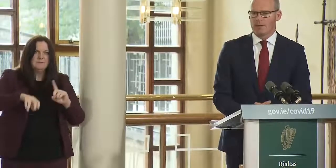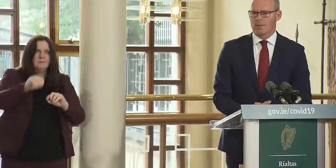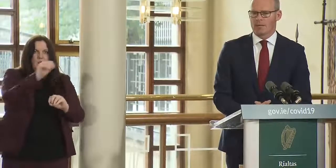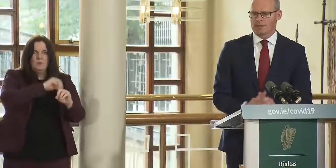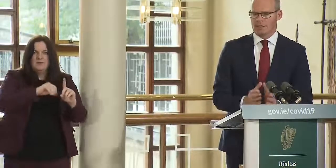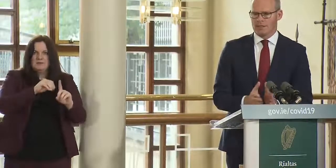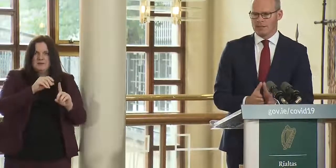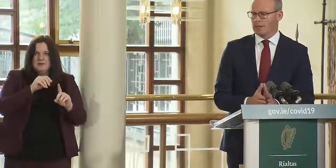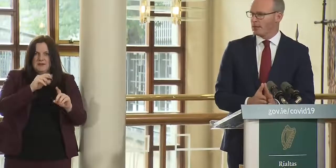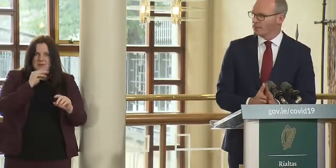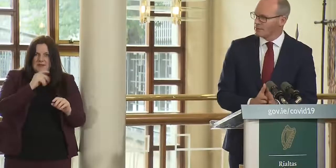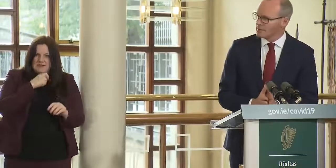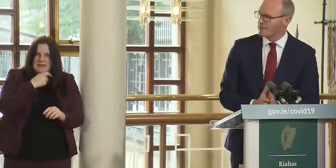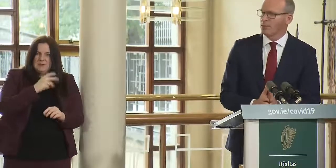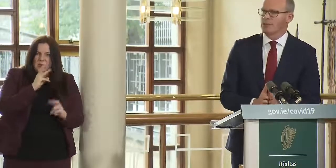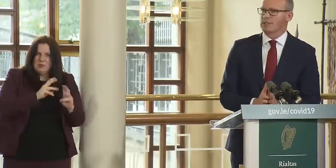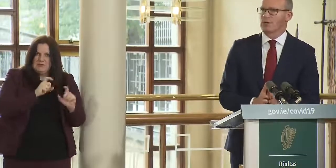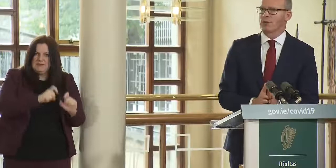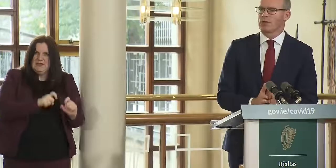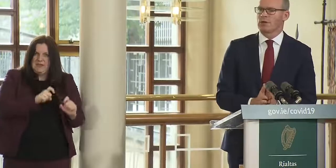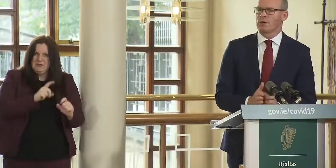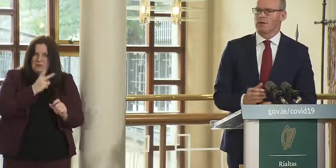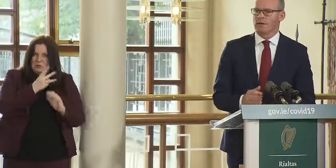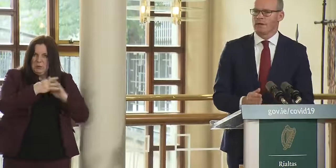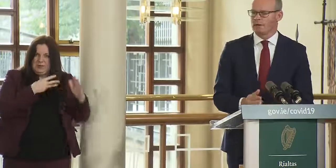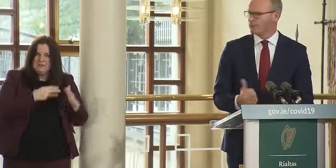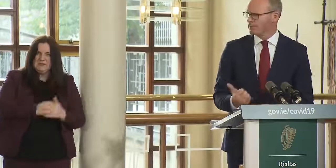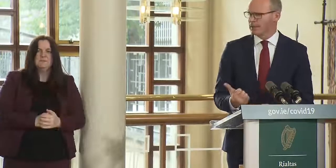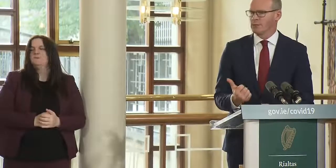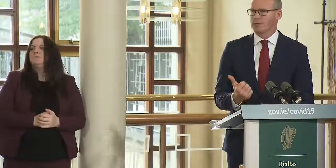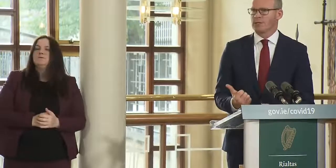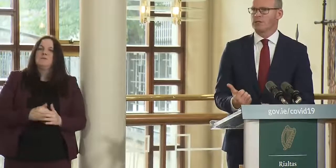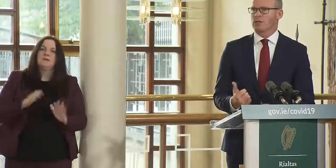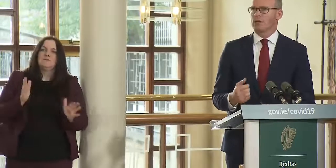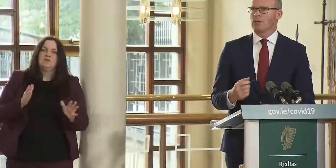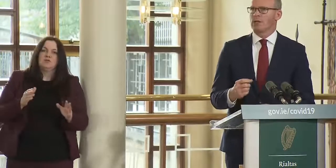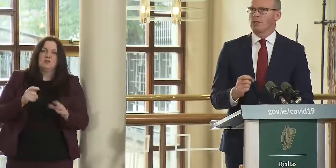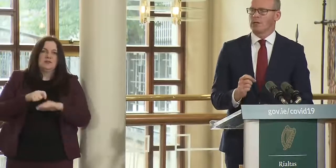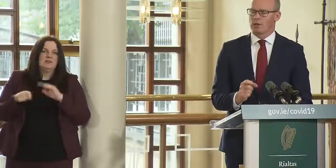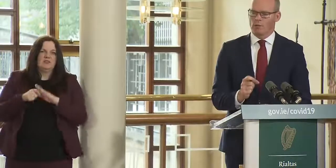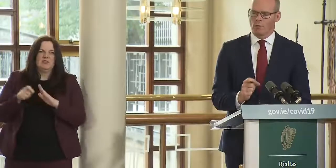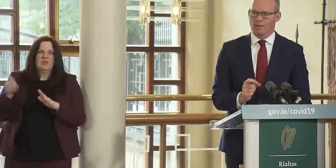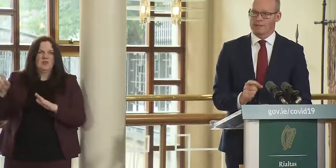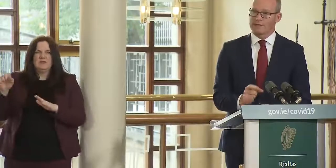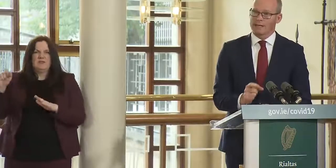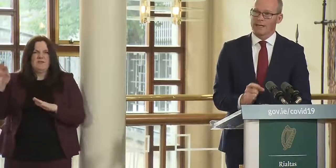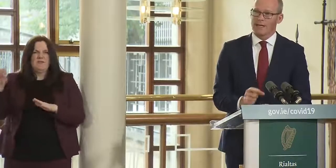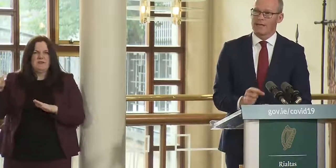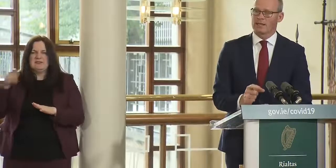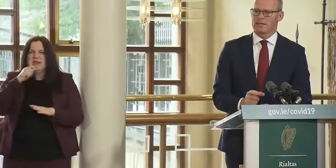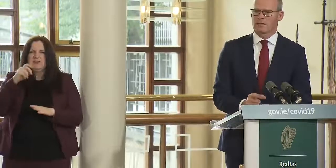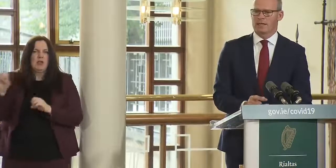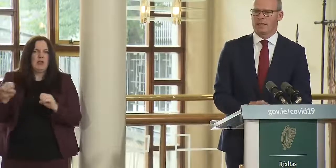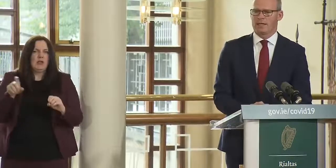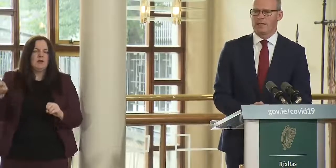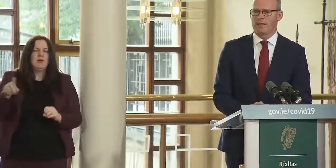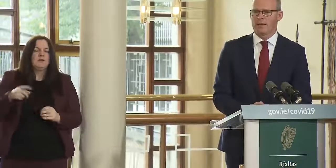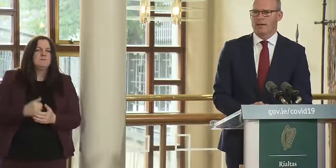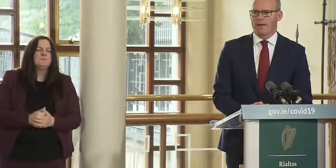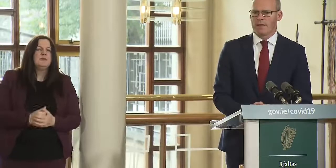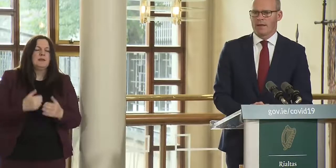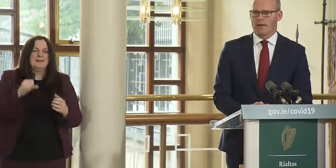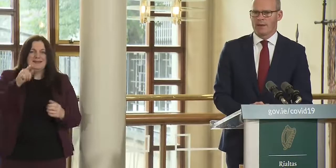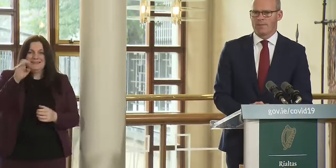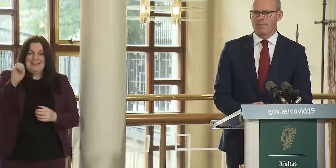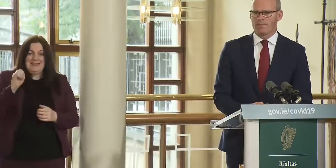because the uh and steven pointed this out earlier or i think it was the Taoiseach you know where the state has a